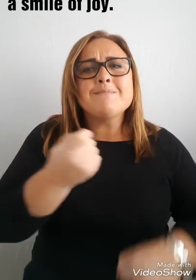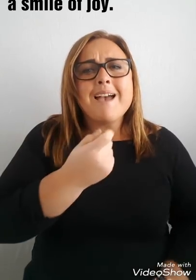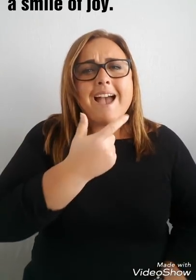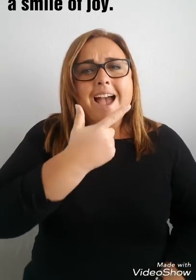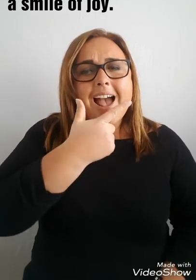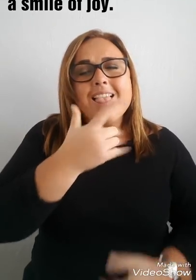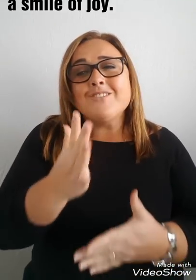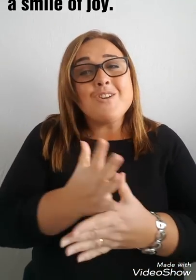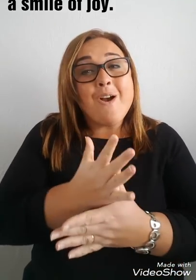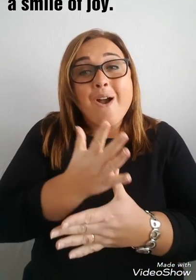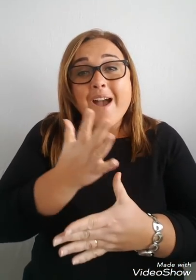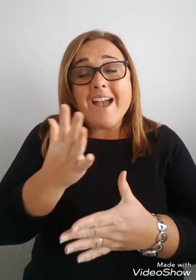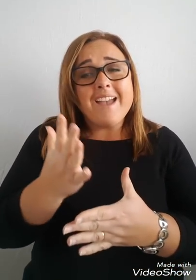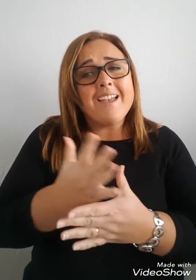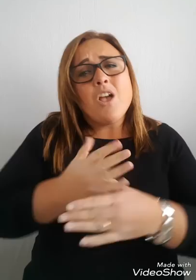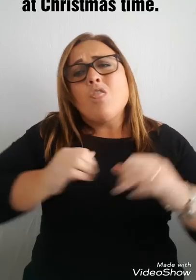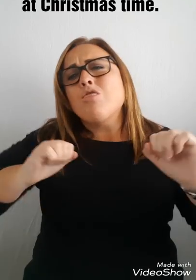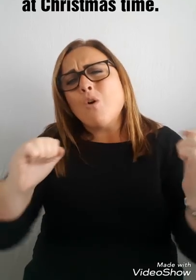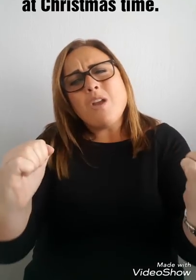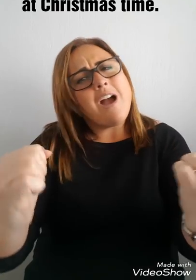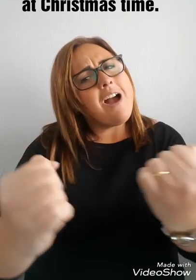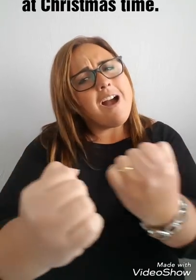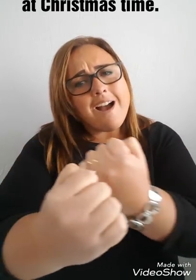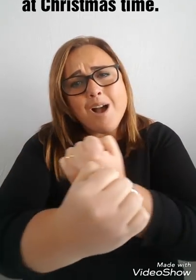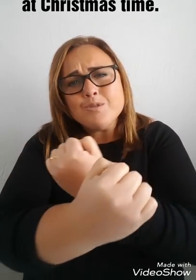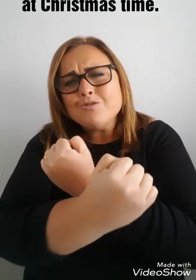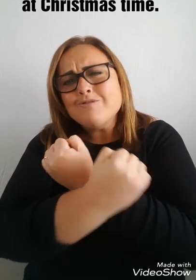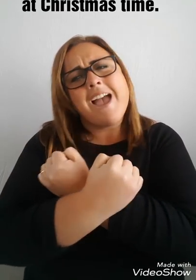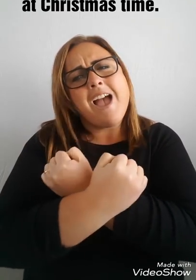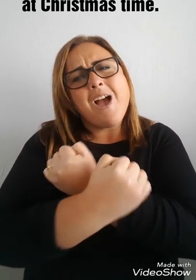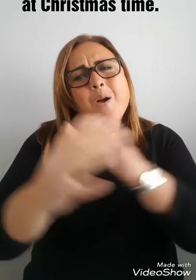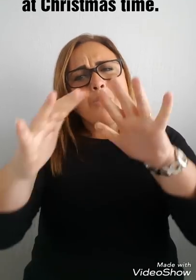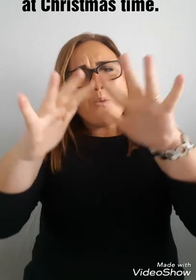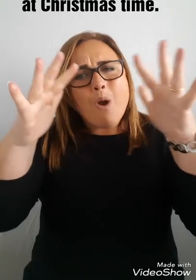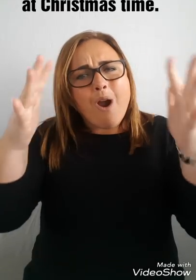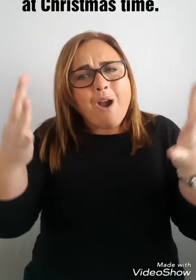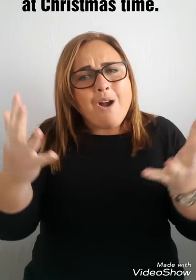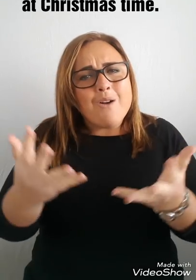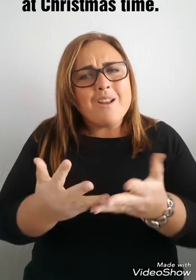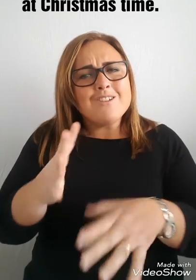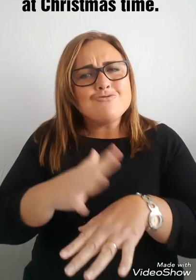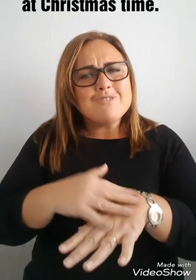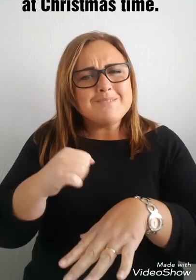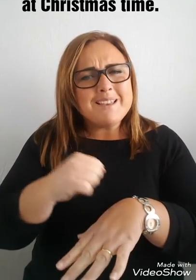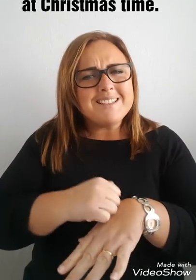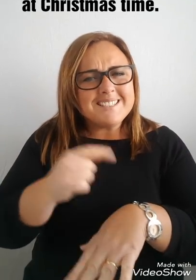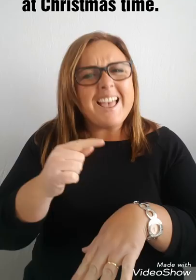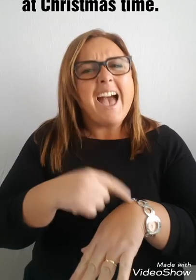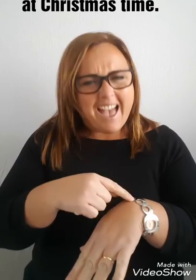smile at you, for your arms around the world, at Christmas time,